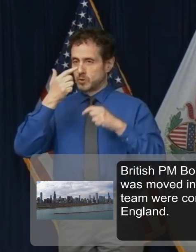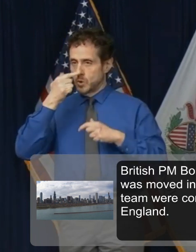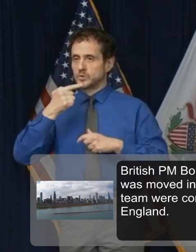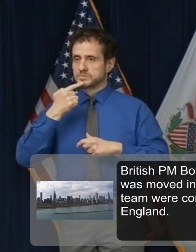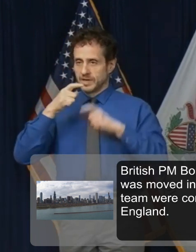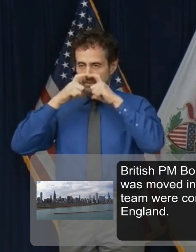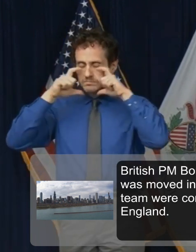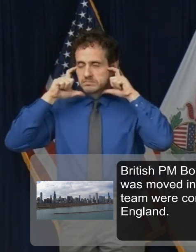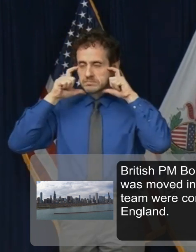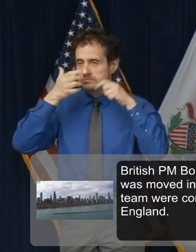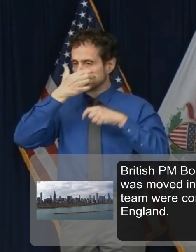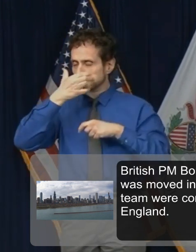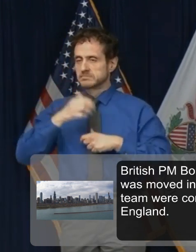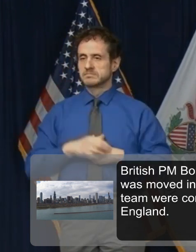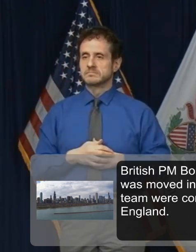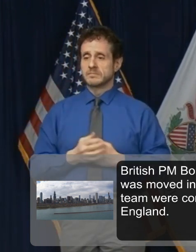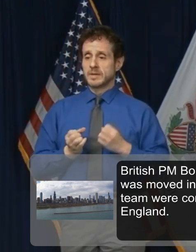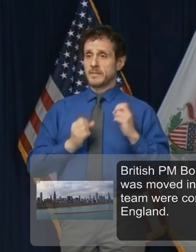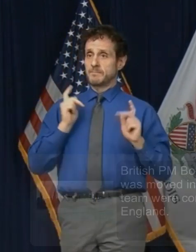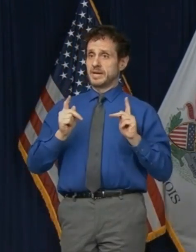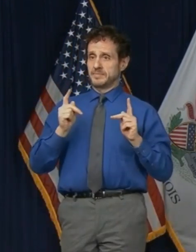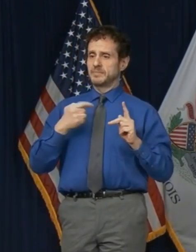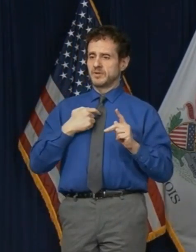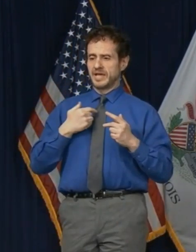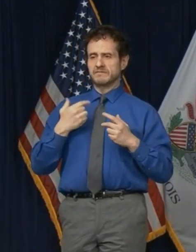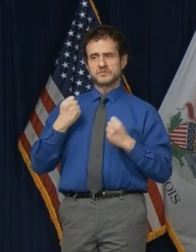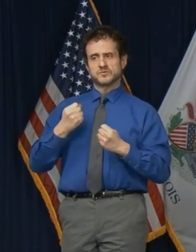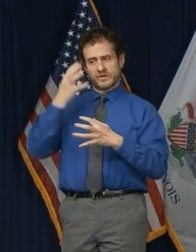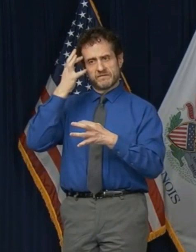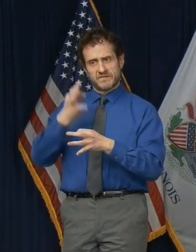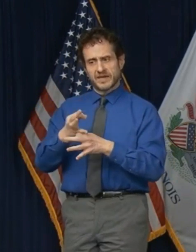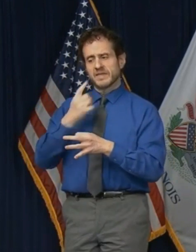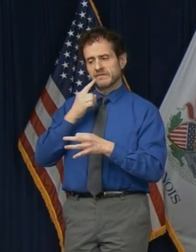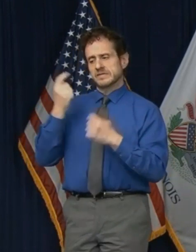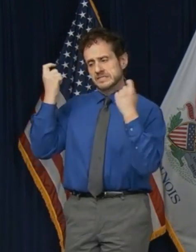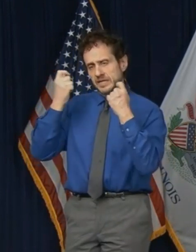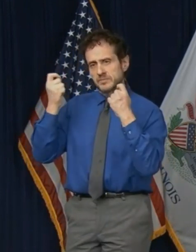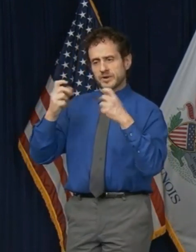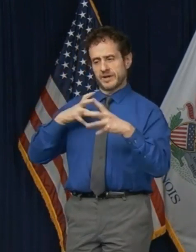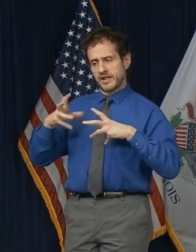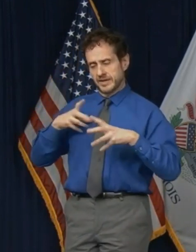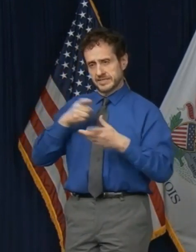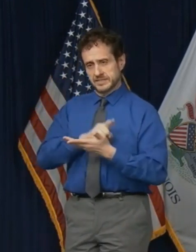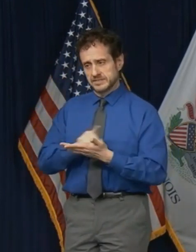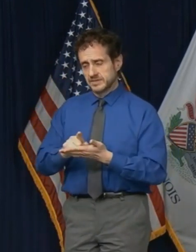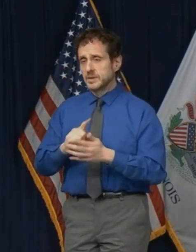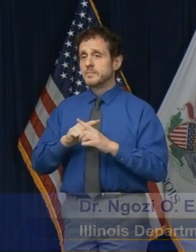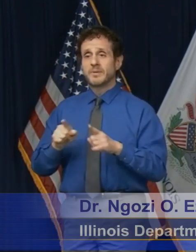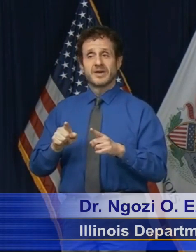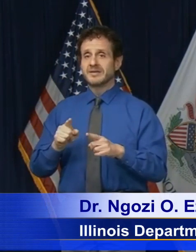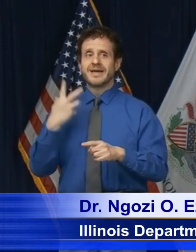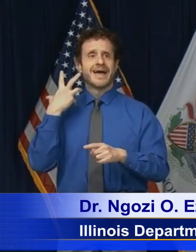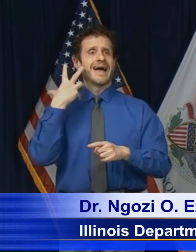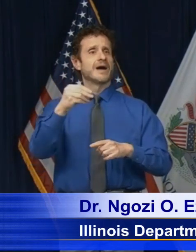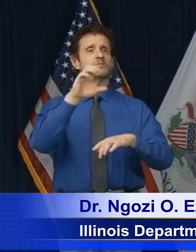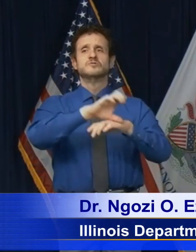celebrating the most important event of their faith this week, but the services must be held online.